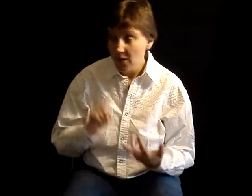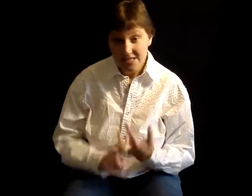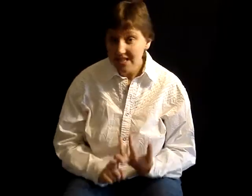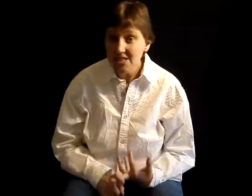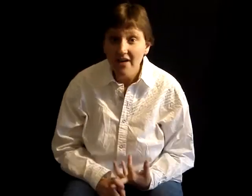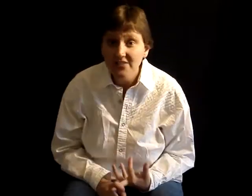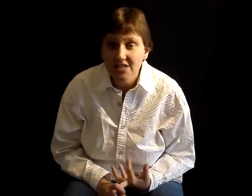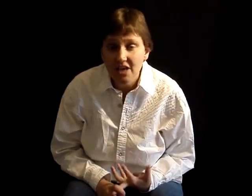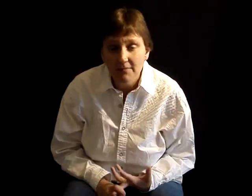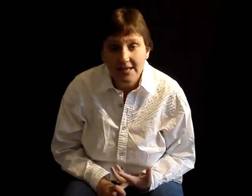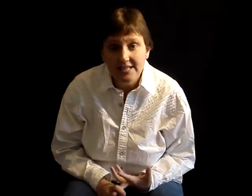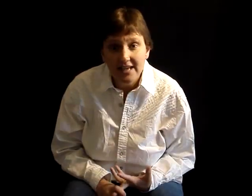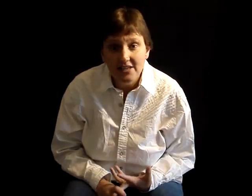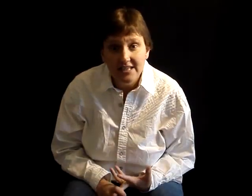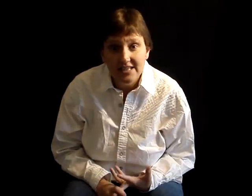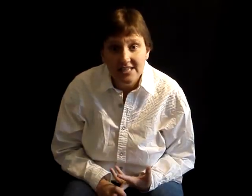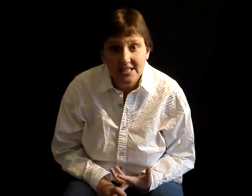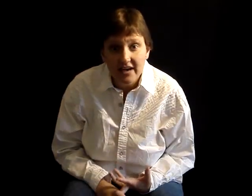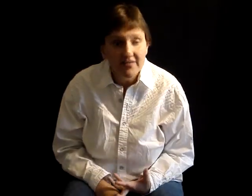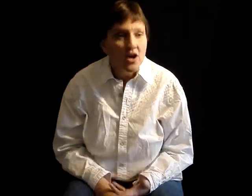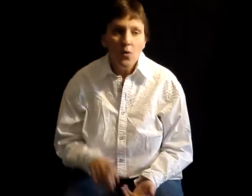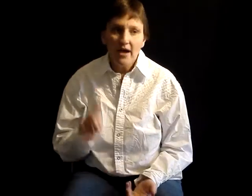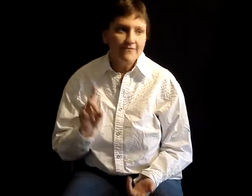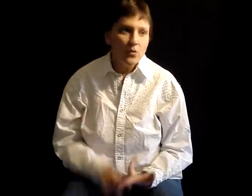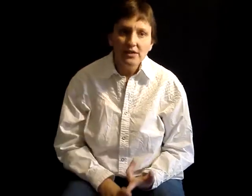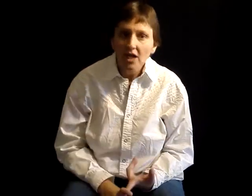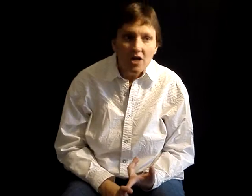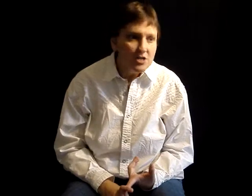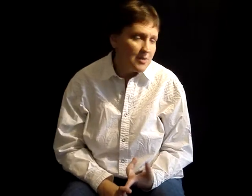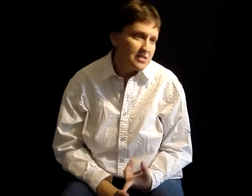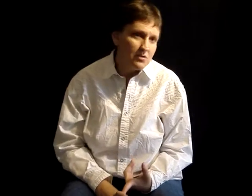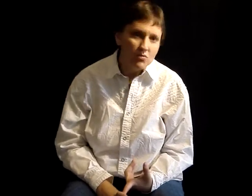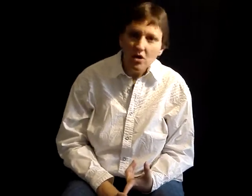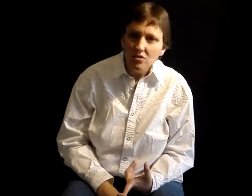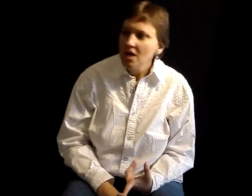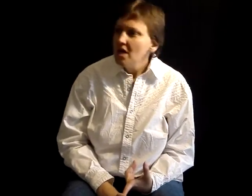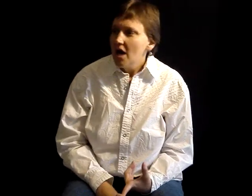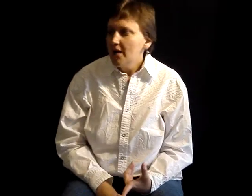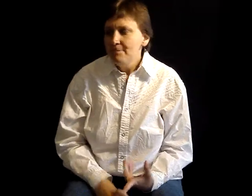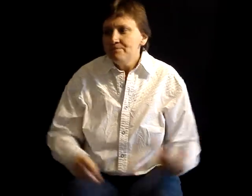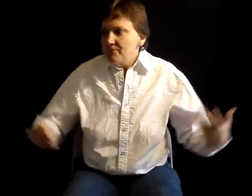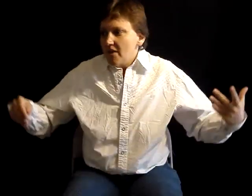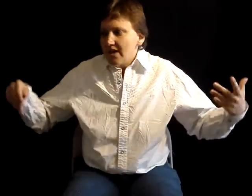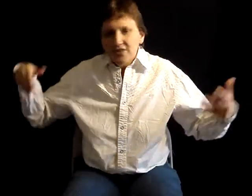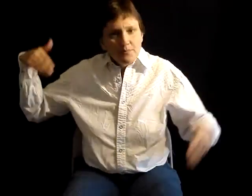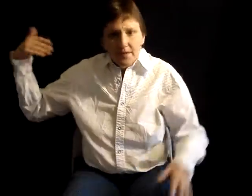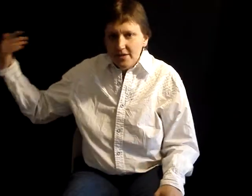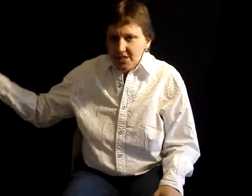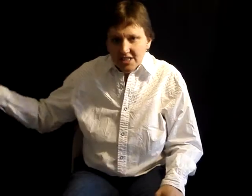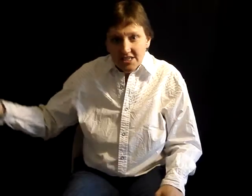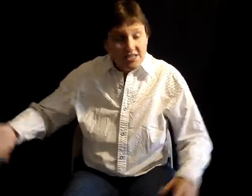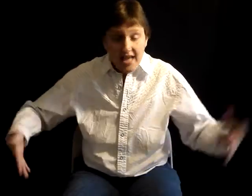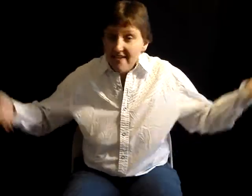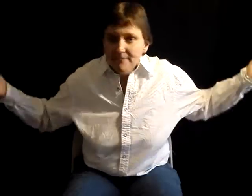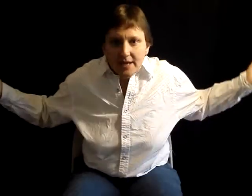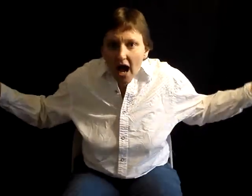President's Office is on my site looking at this stuff. We've got Foley and Lardner, Presque Rose, we've got the Department of Justice, the FBI,